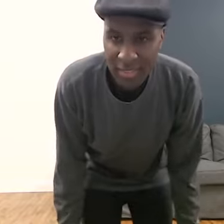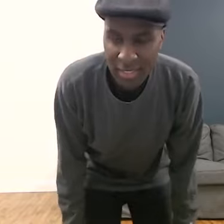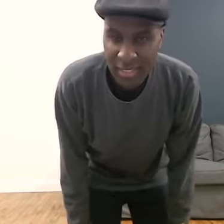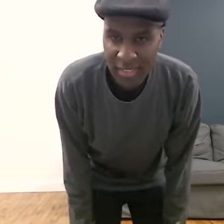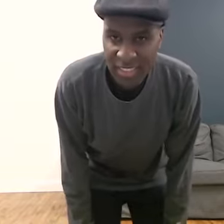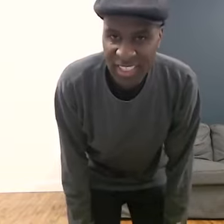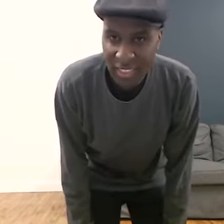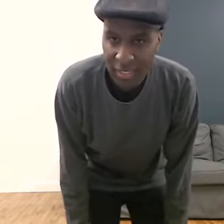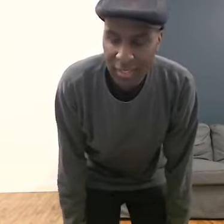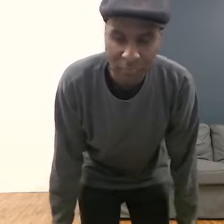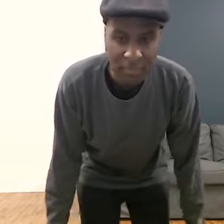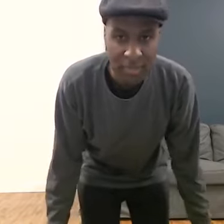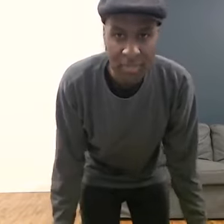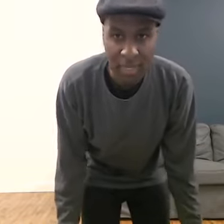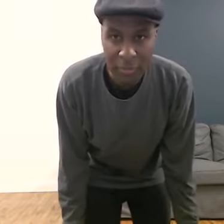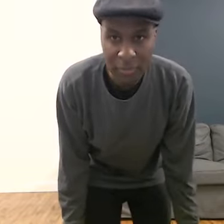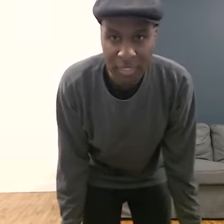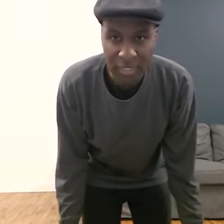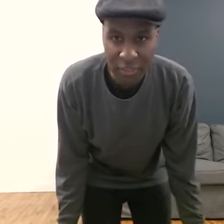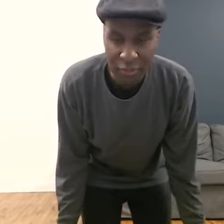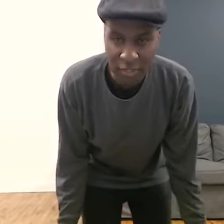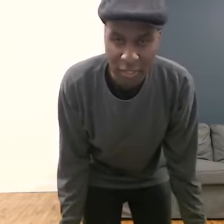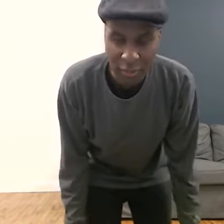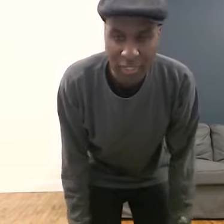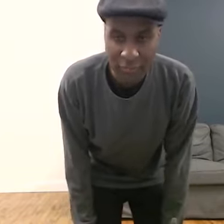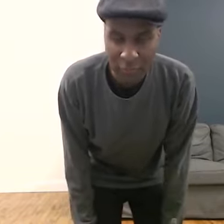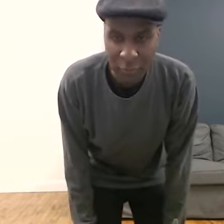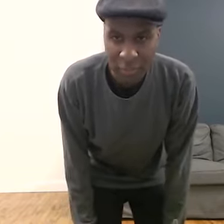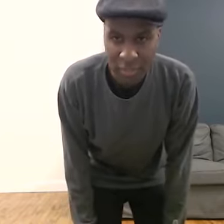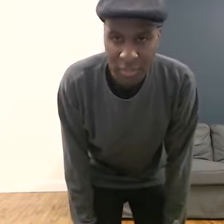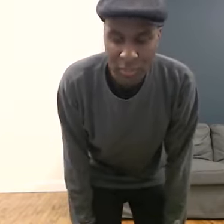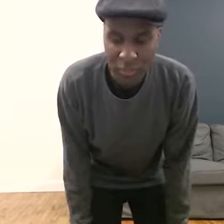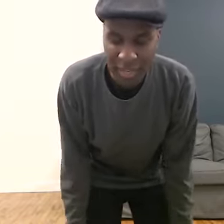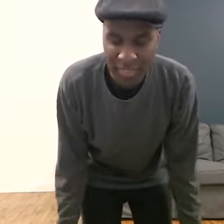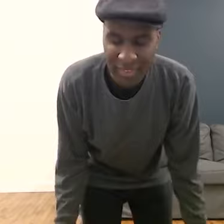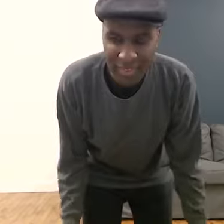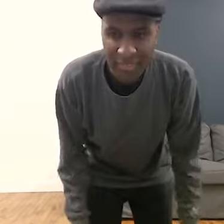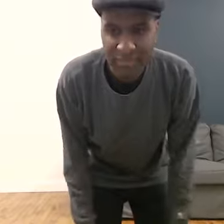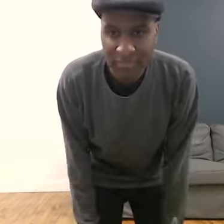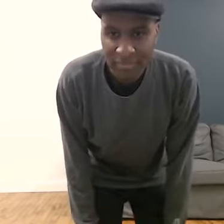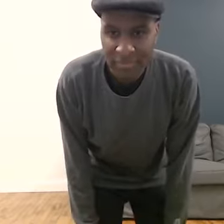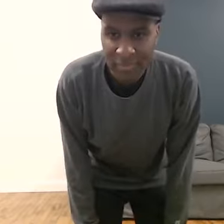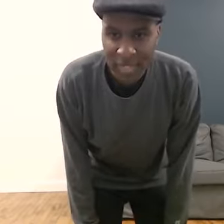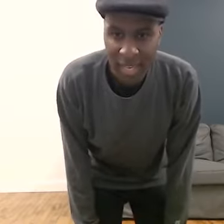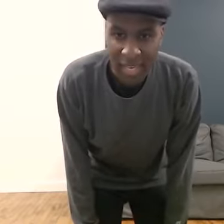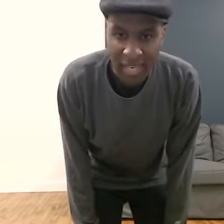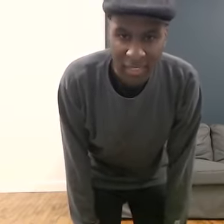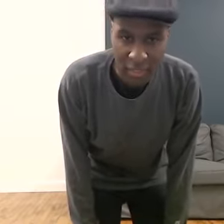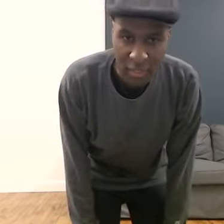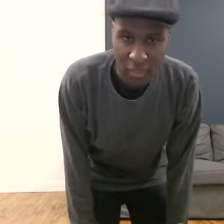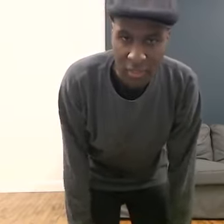said as Qi. That represents energy, our life force, breath. And Gong,